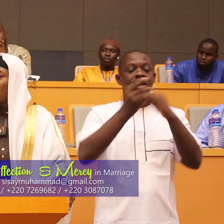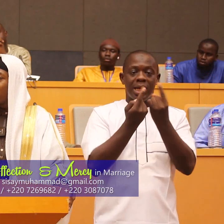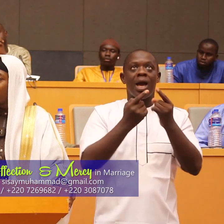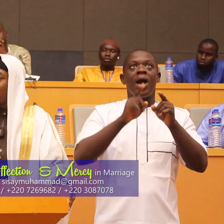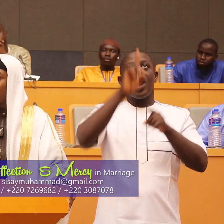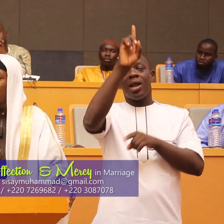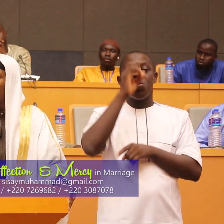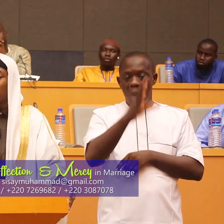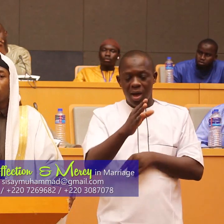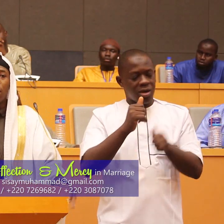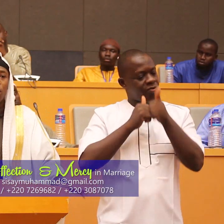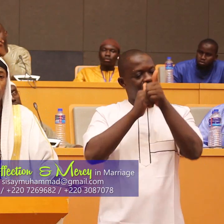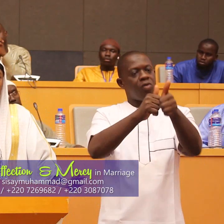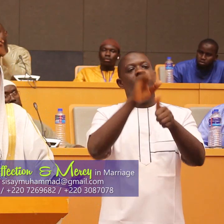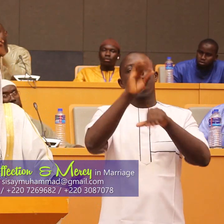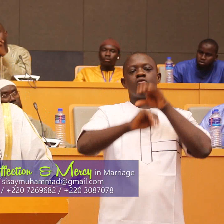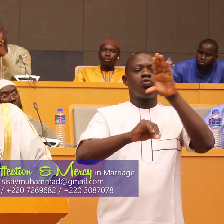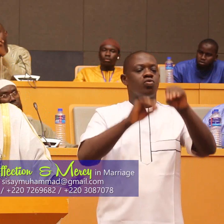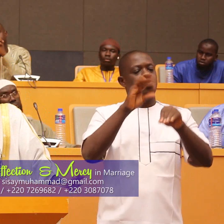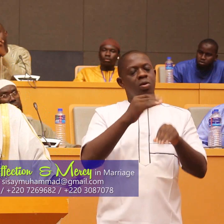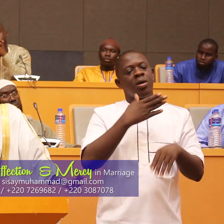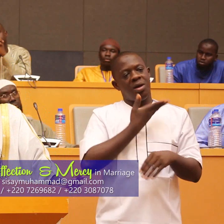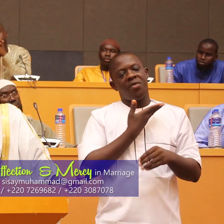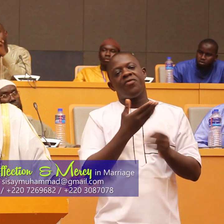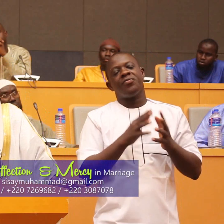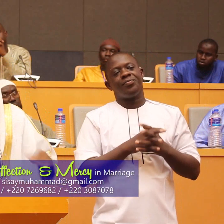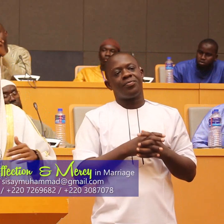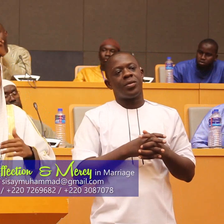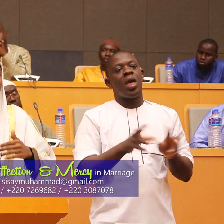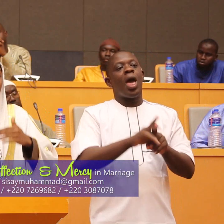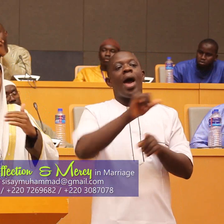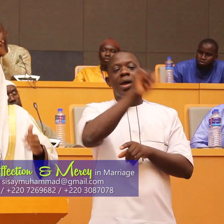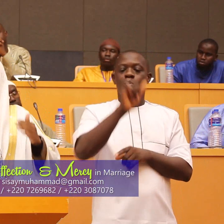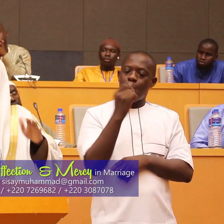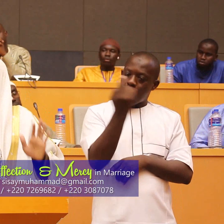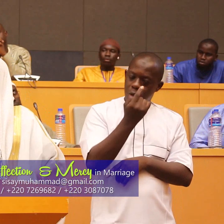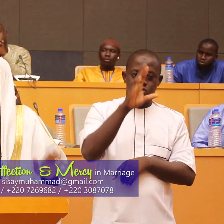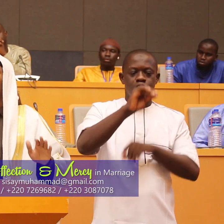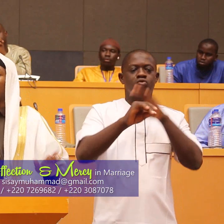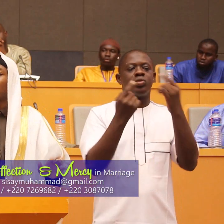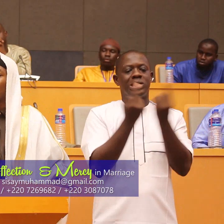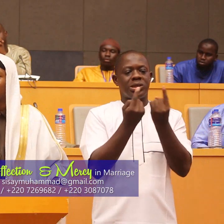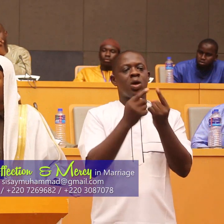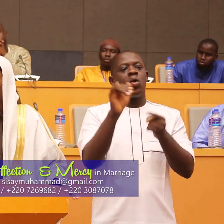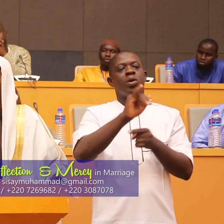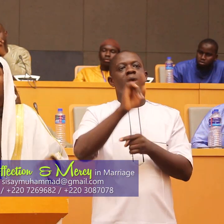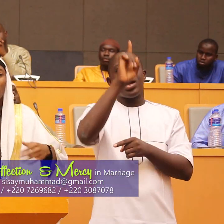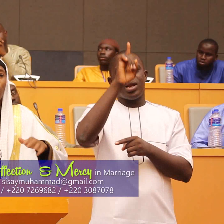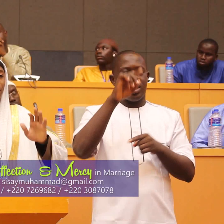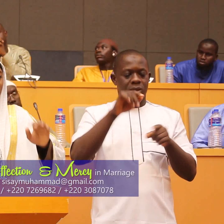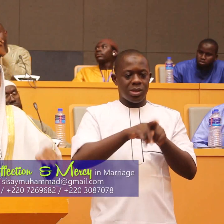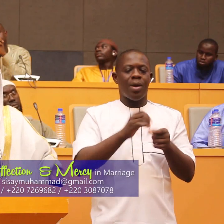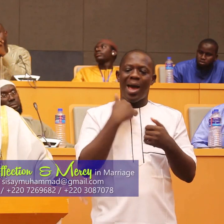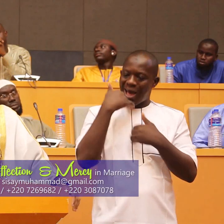and they only do the things that Allah subhanahu wa ta'ala